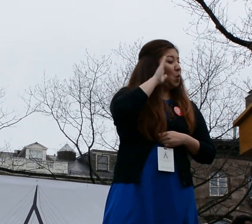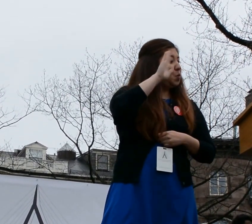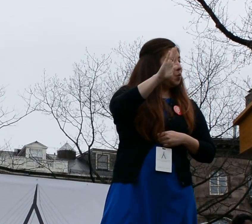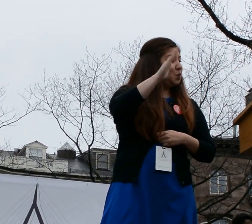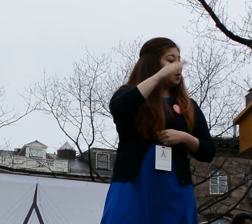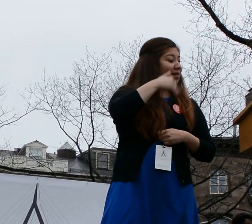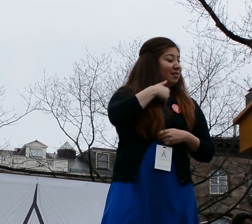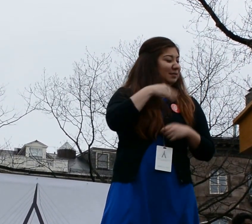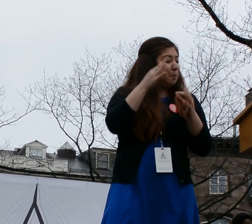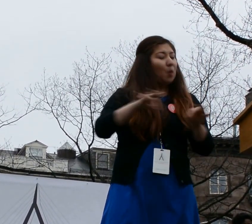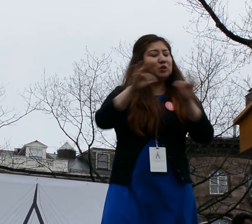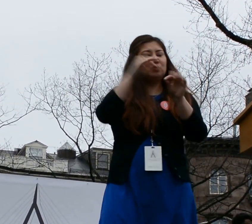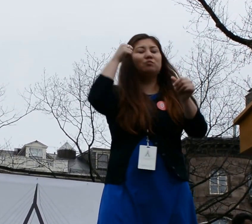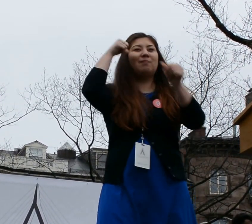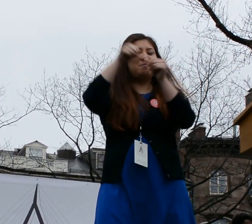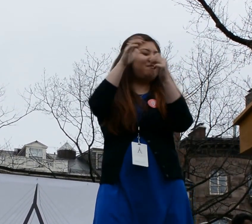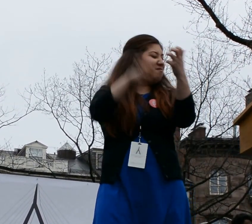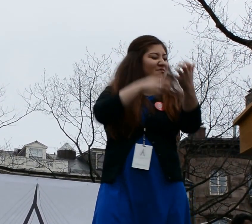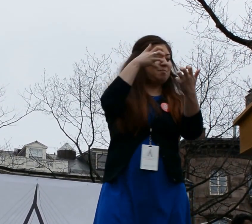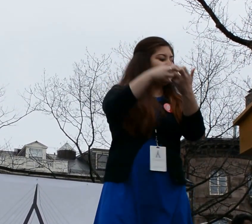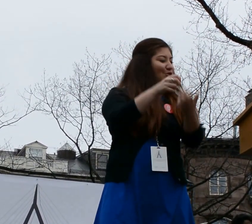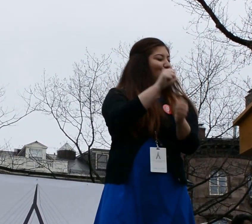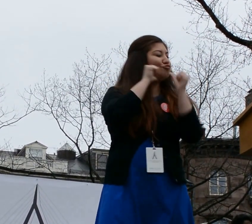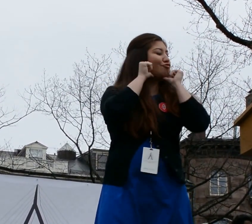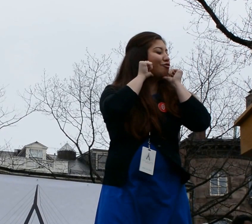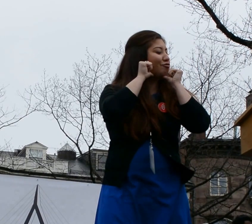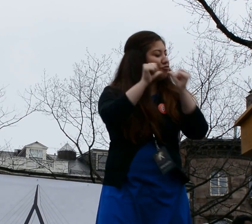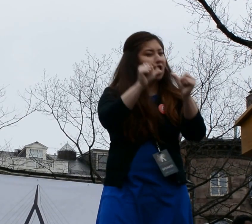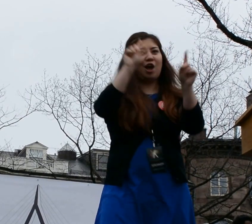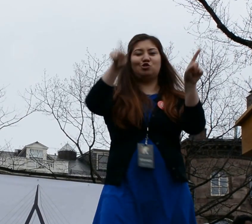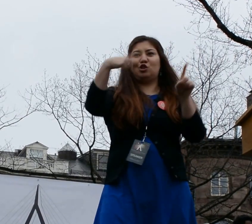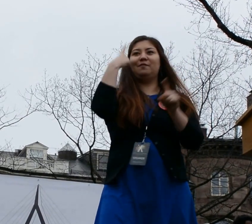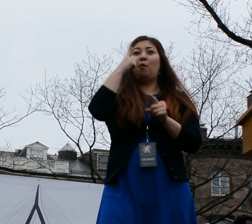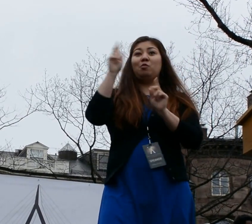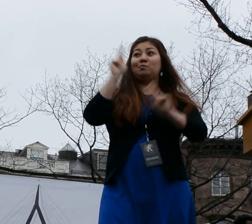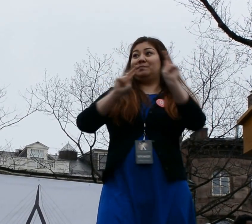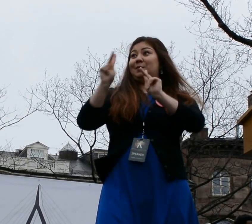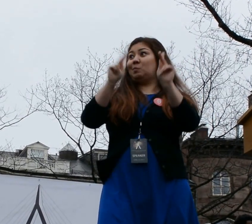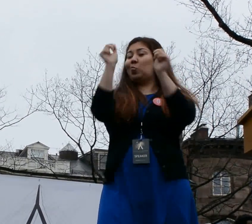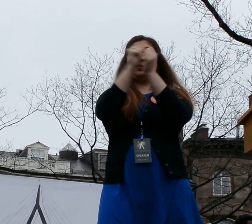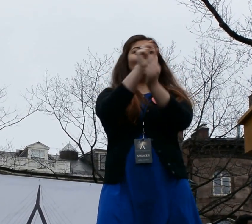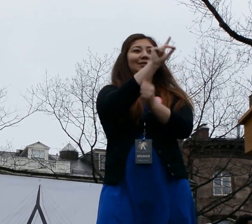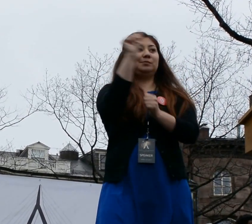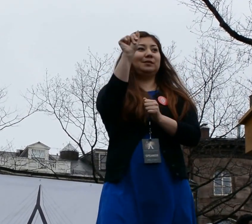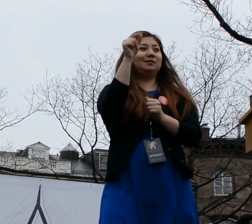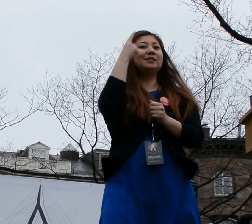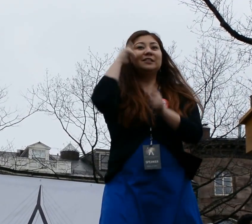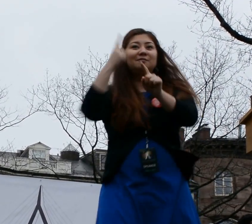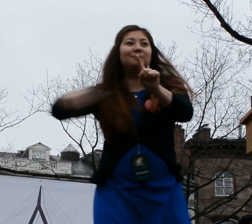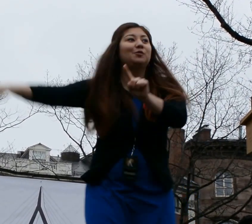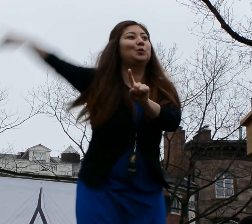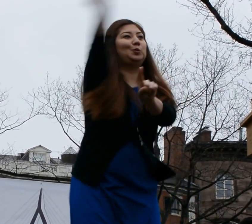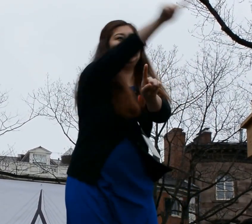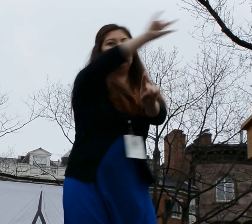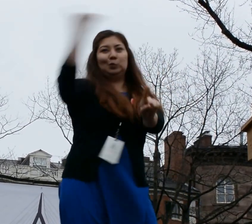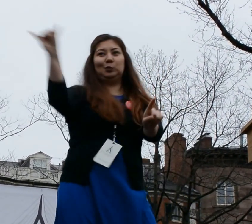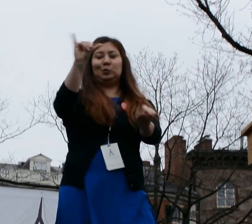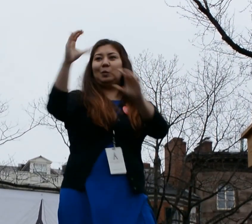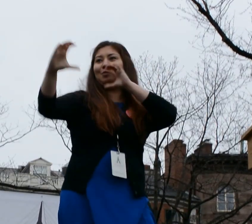It is important to remember that accommodations are not just for those with a disability, but for you to communicate